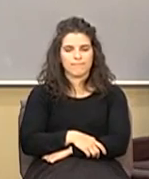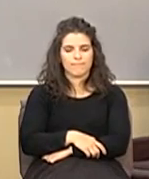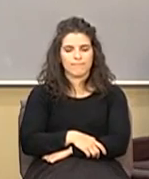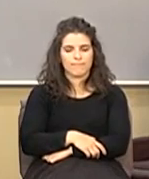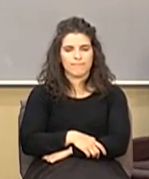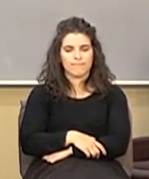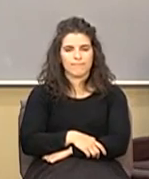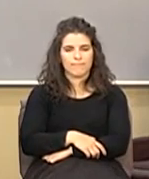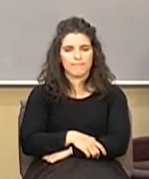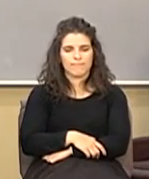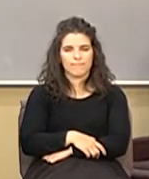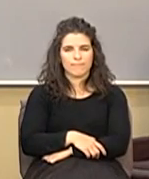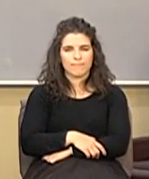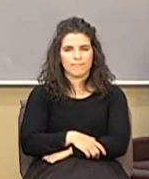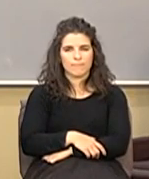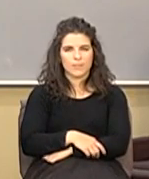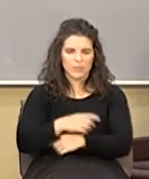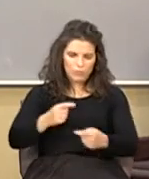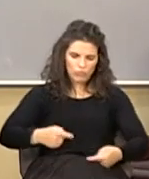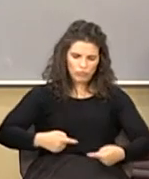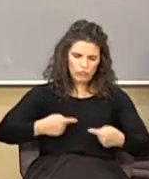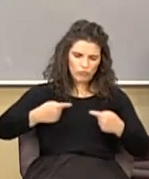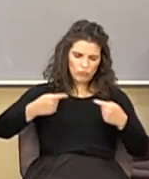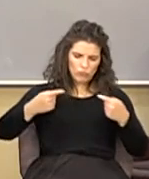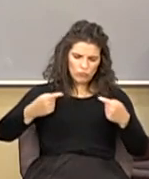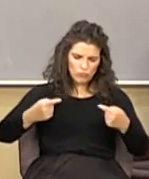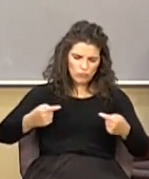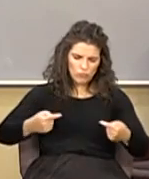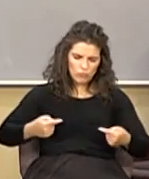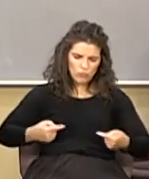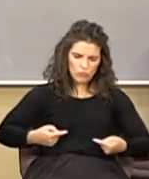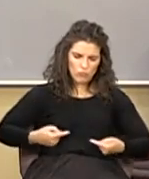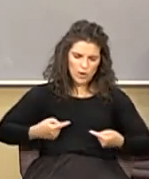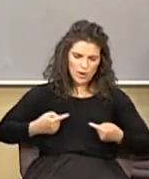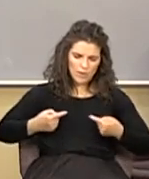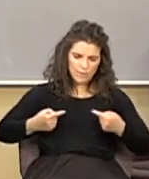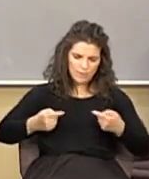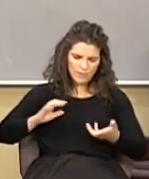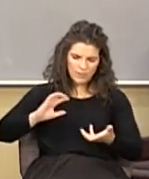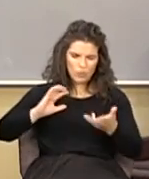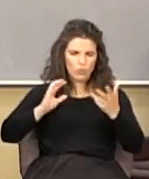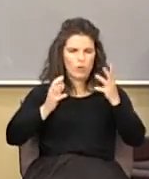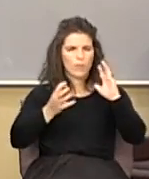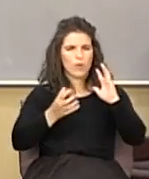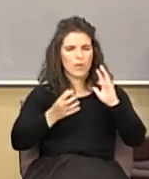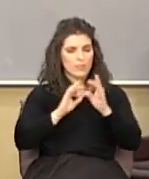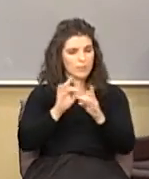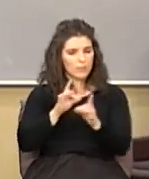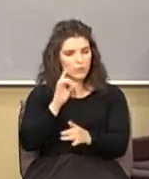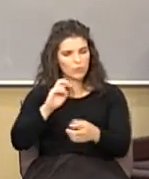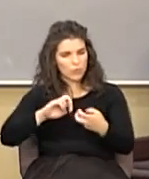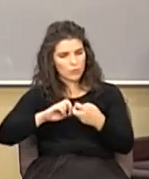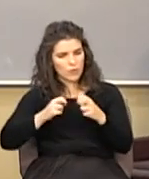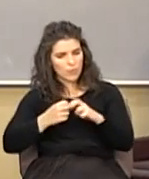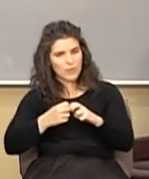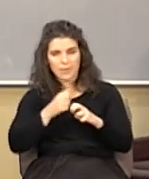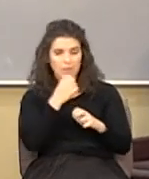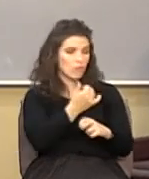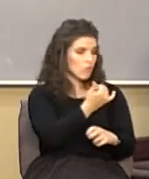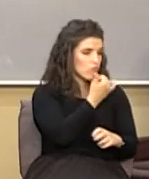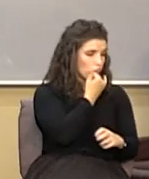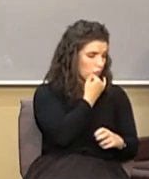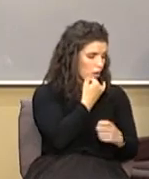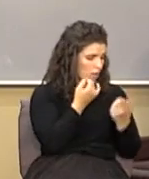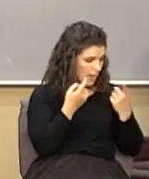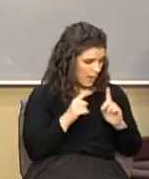where the strife comes from it's a spiritual issue it's not so much that you were wrongly treated it's that you responded to it out of